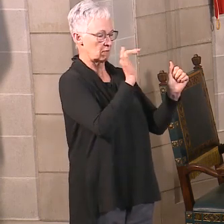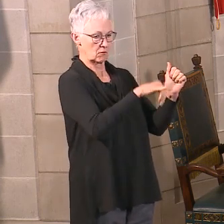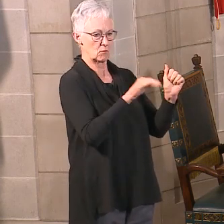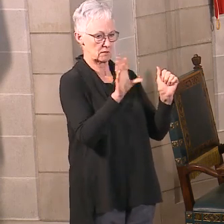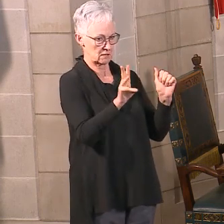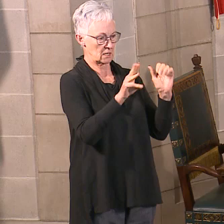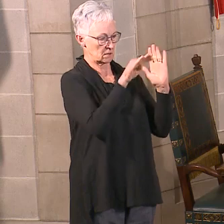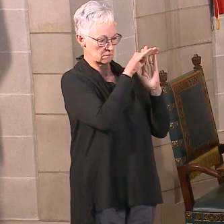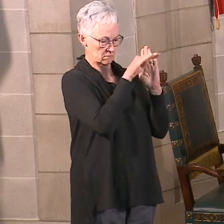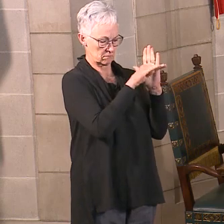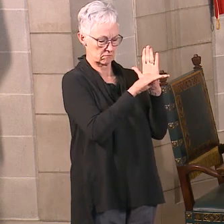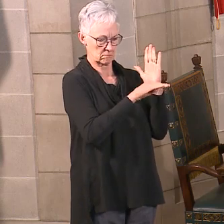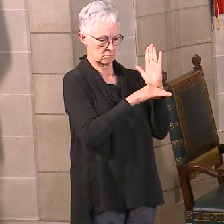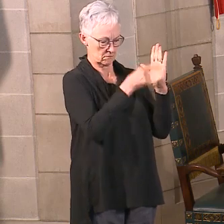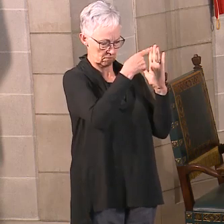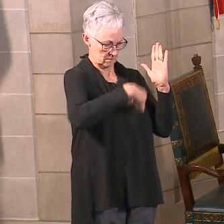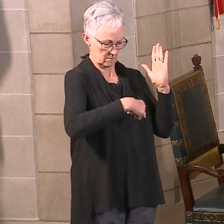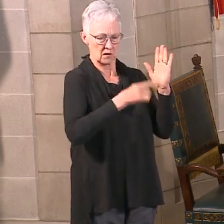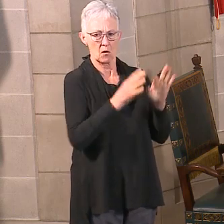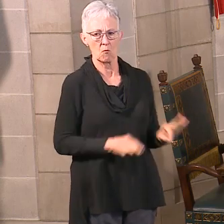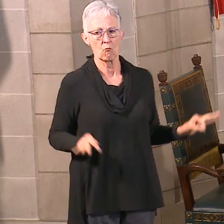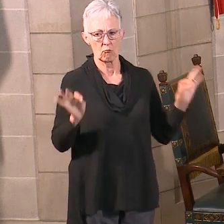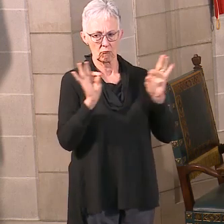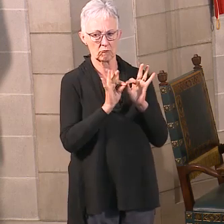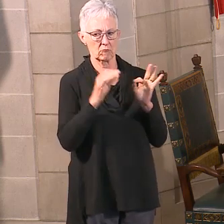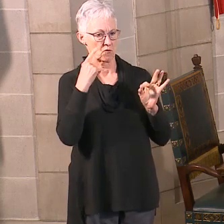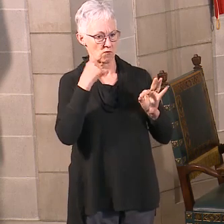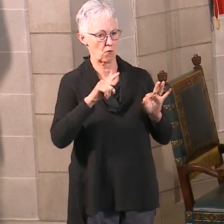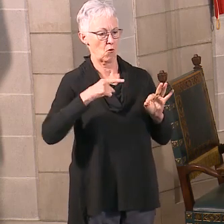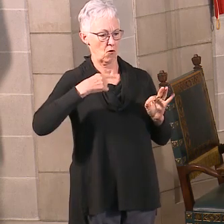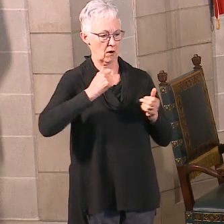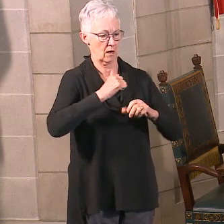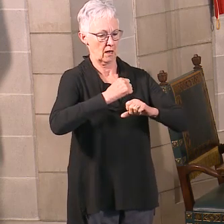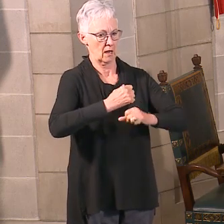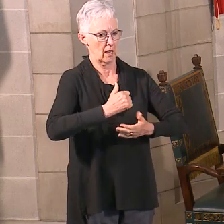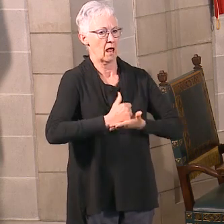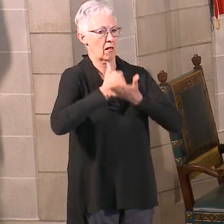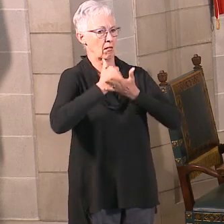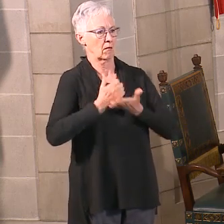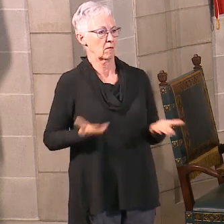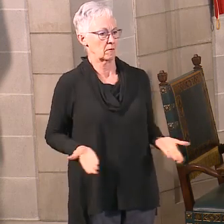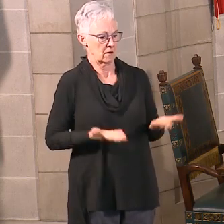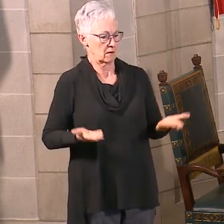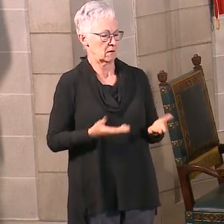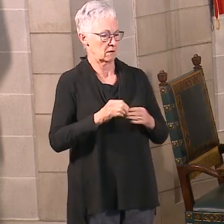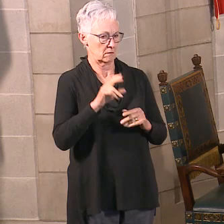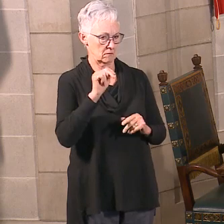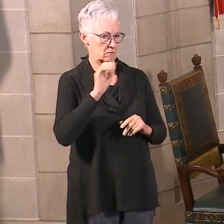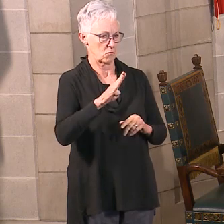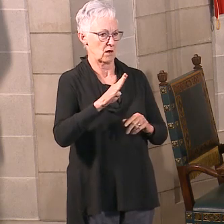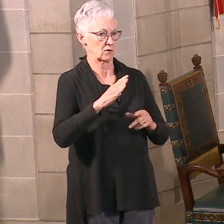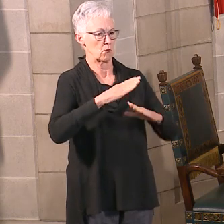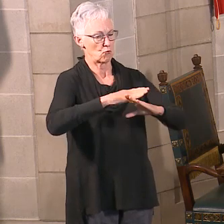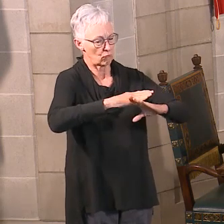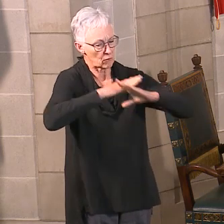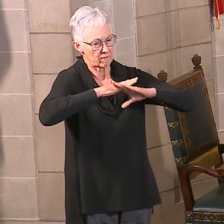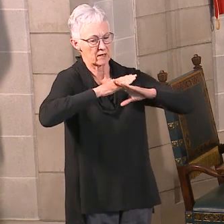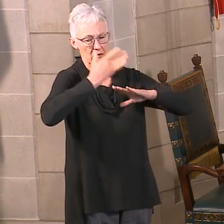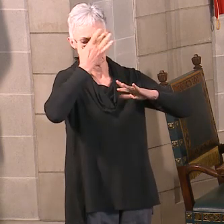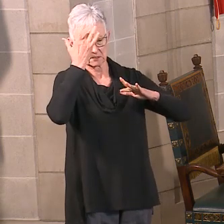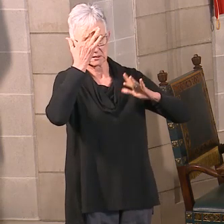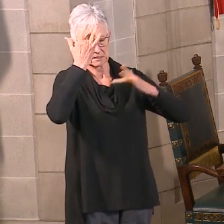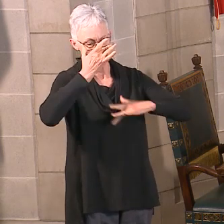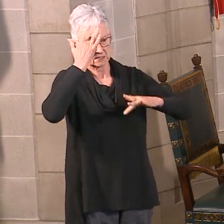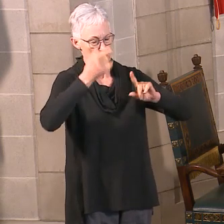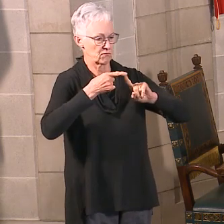rules, so that we can really, again, tamp down that virus here in our state. So please, continue to